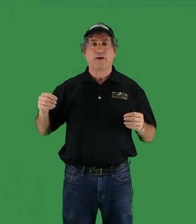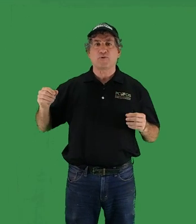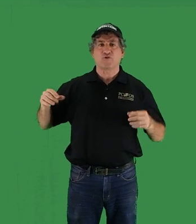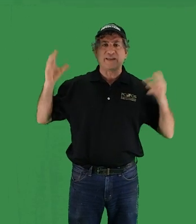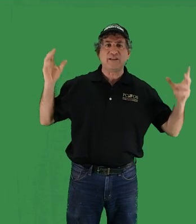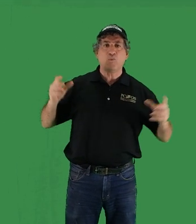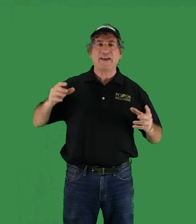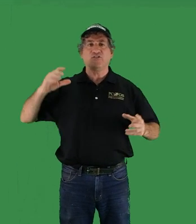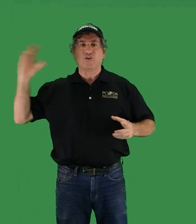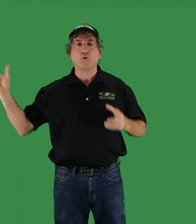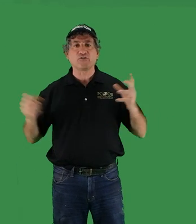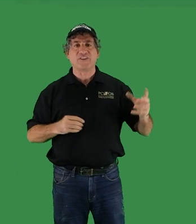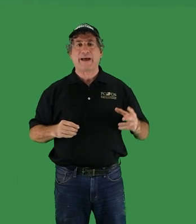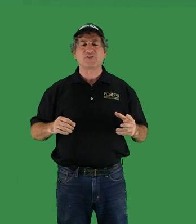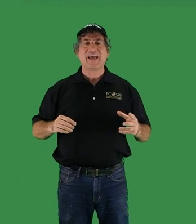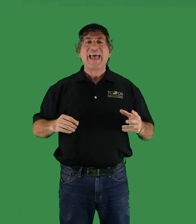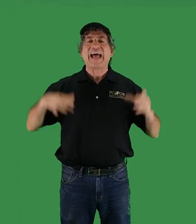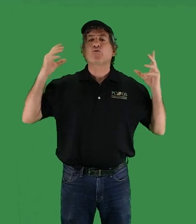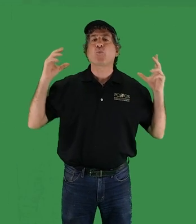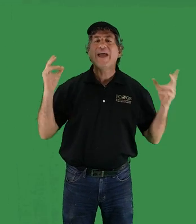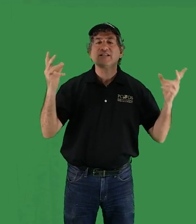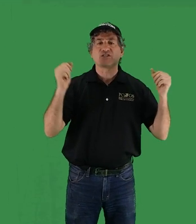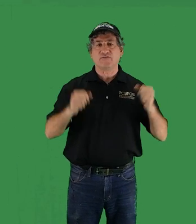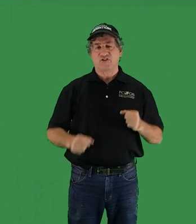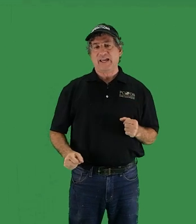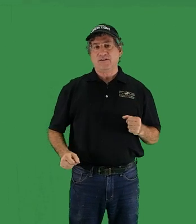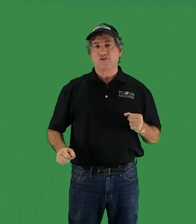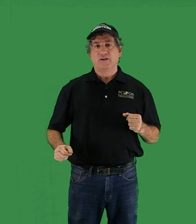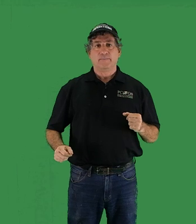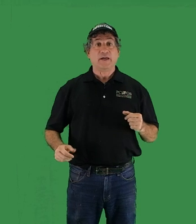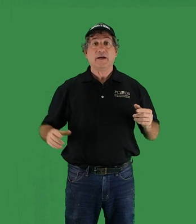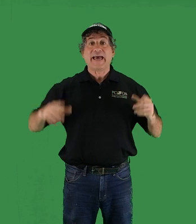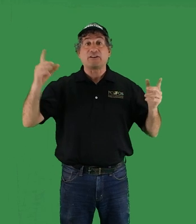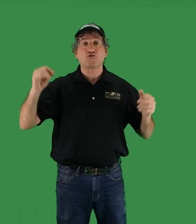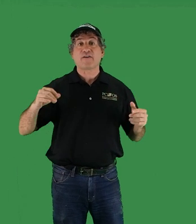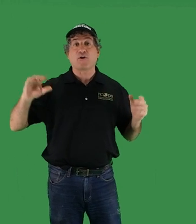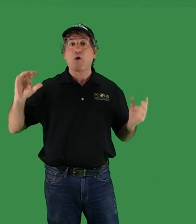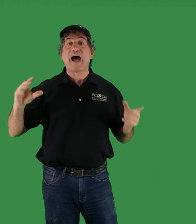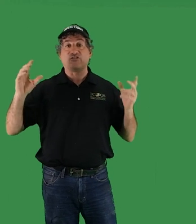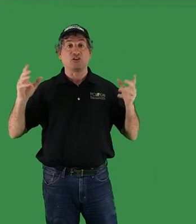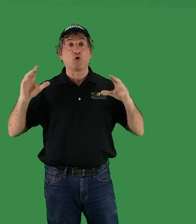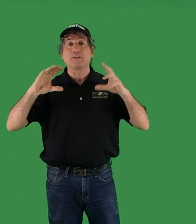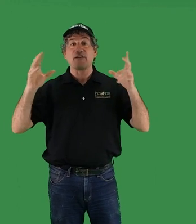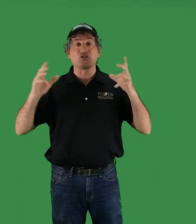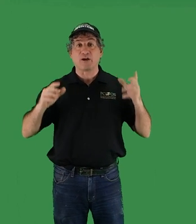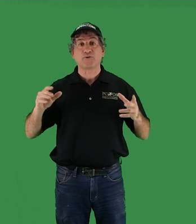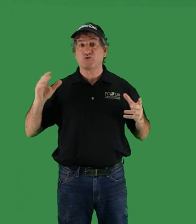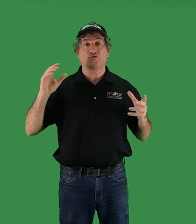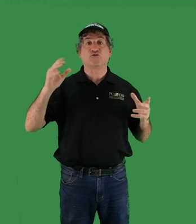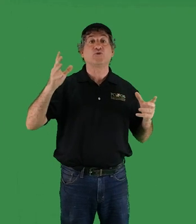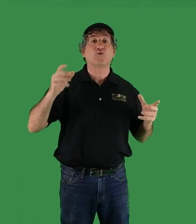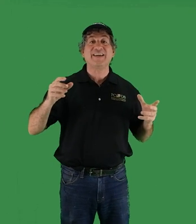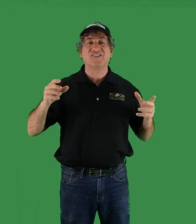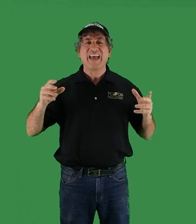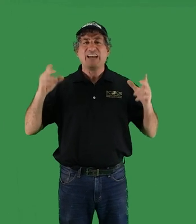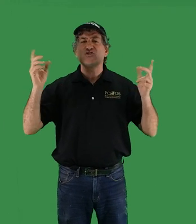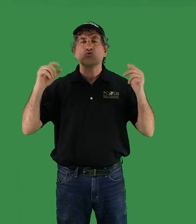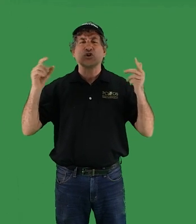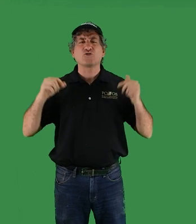temperature, heat waves and cold snaps, and rates of change, a catastrophic rise in global average temperatures of two degrees in just one or